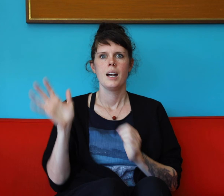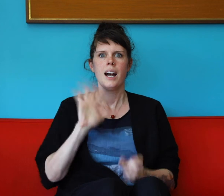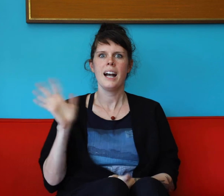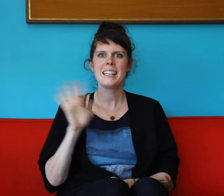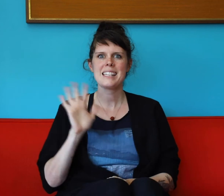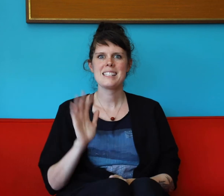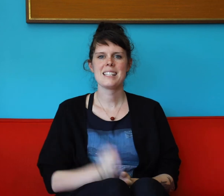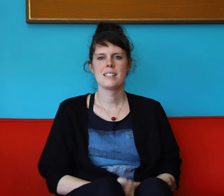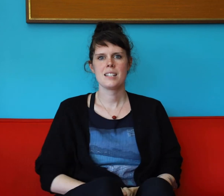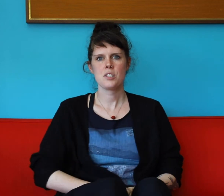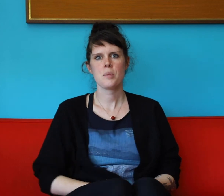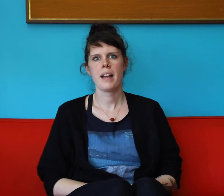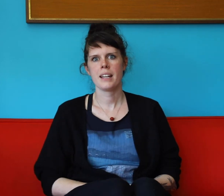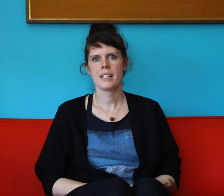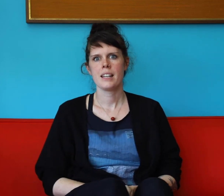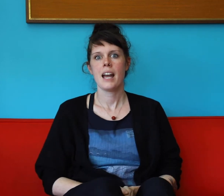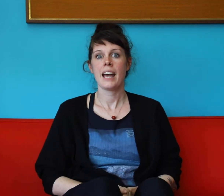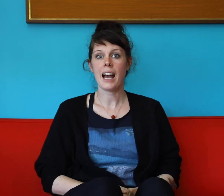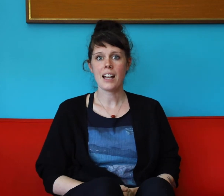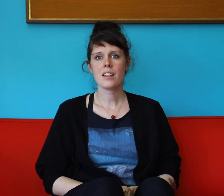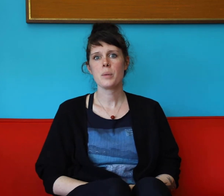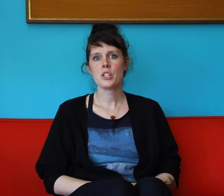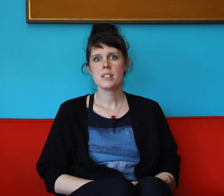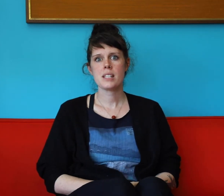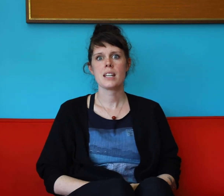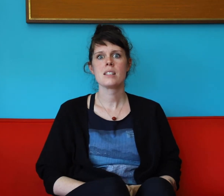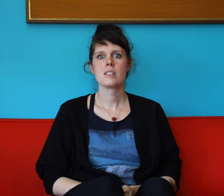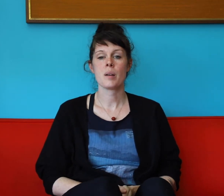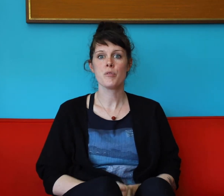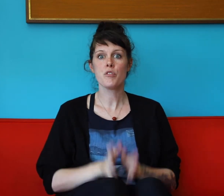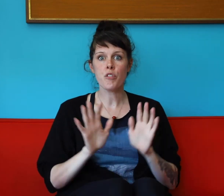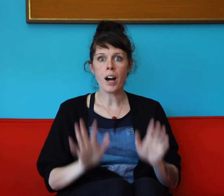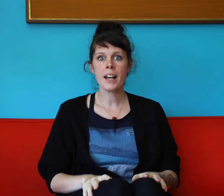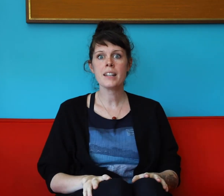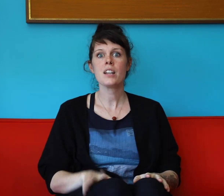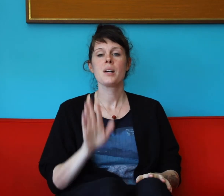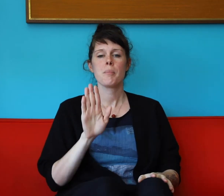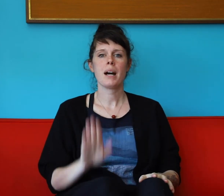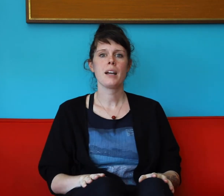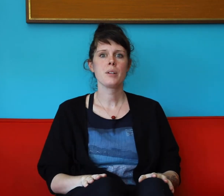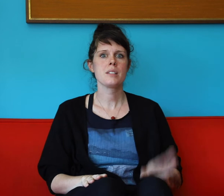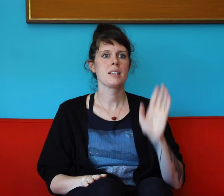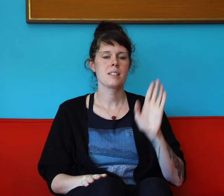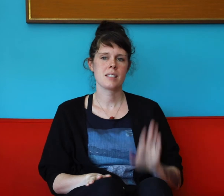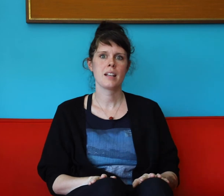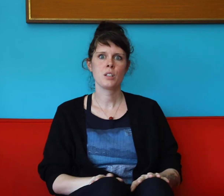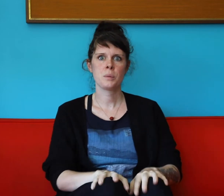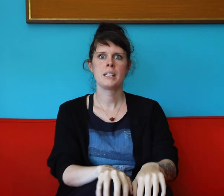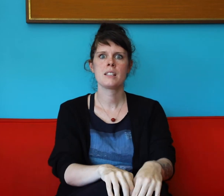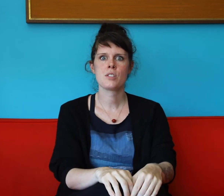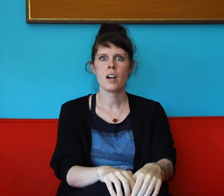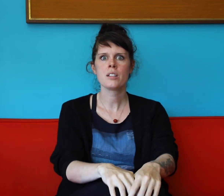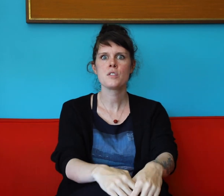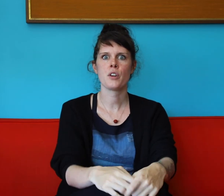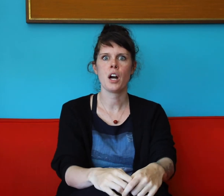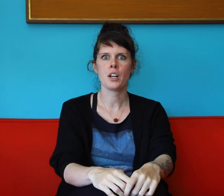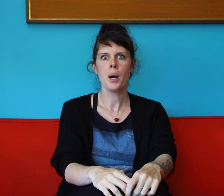Hi kids, it's teacher Patty and I thought we could sing some fun pirate and sailor related songs for our